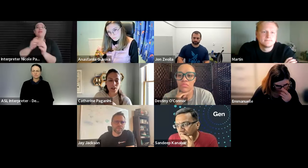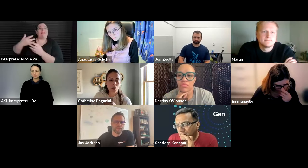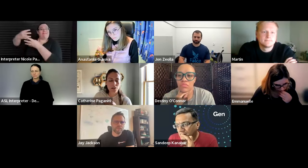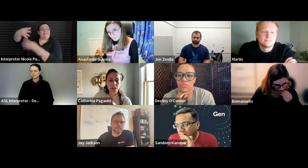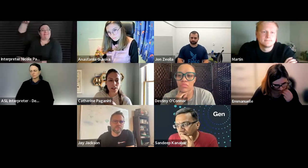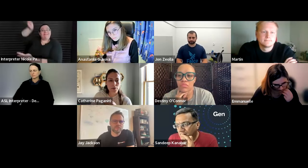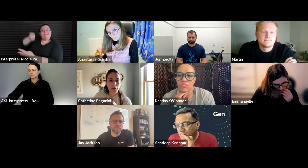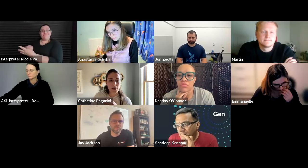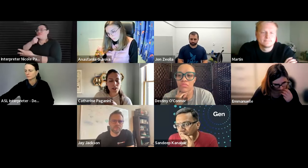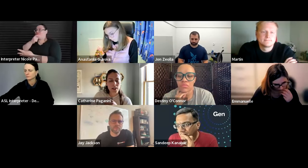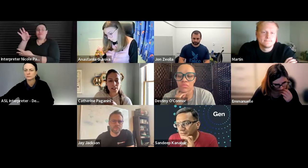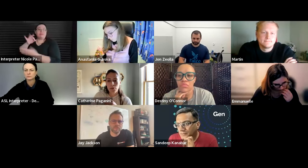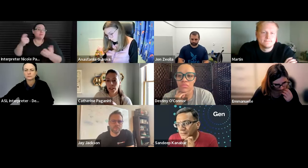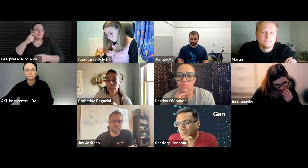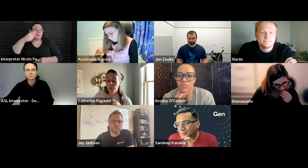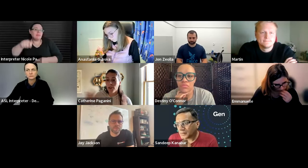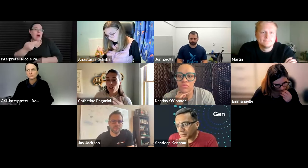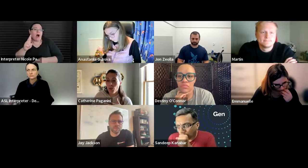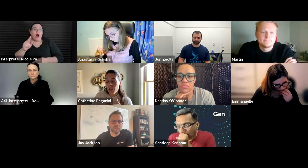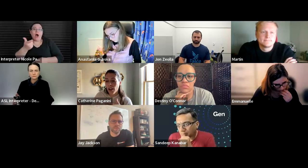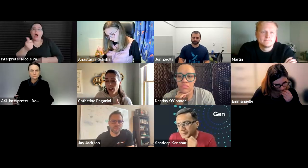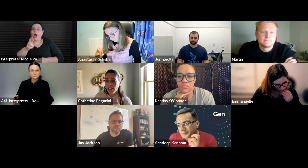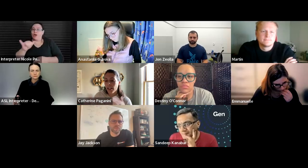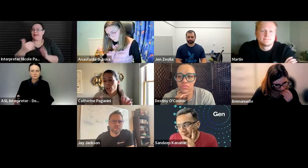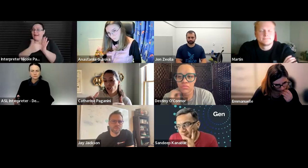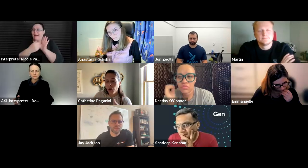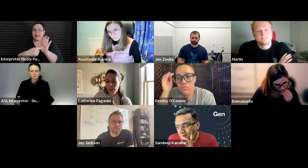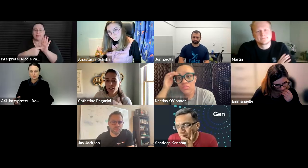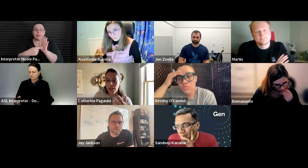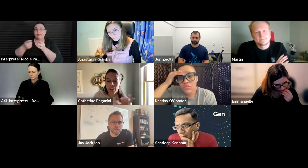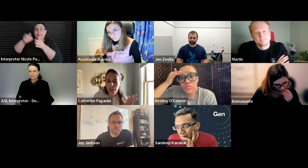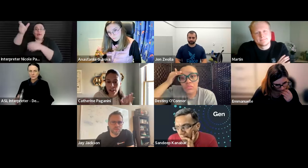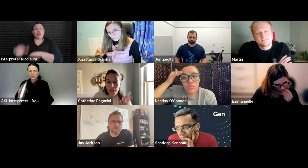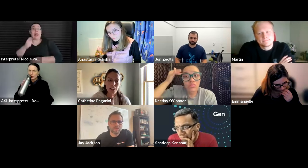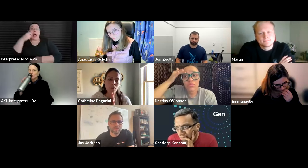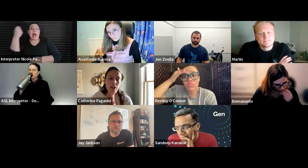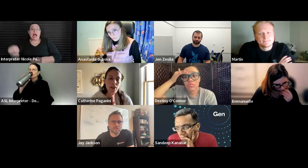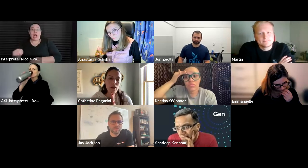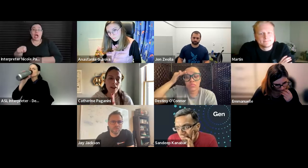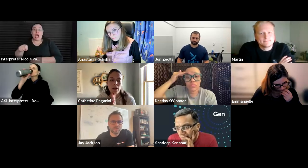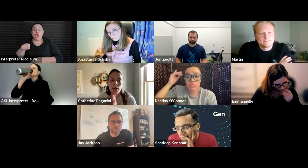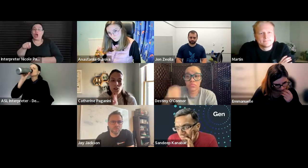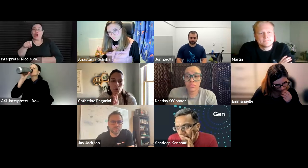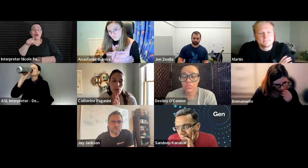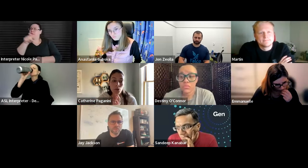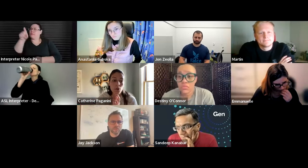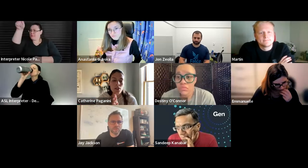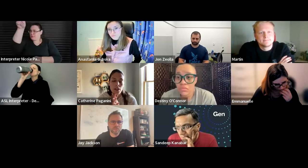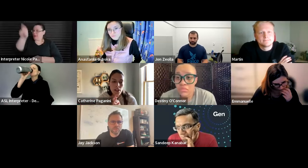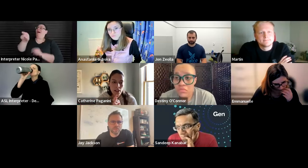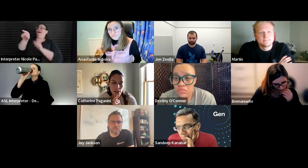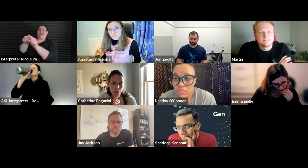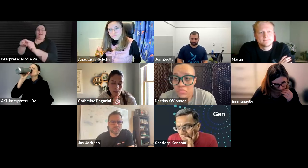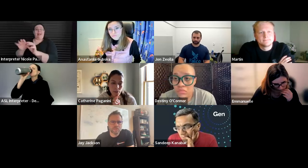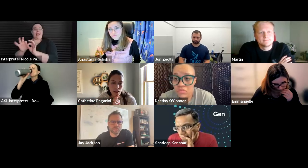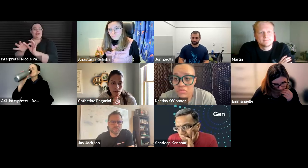um the hungary um example again maybe there's someone in hungary and then just go there and they they they can find that uh interpreter